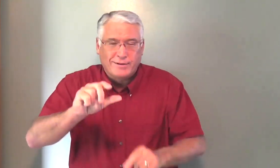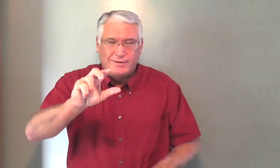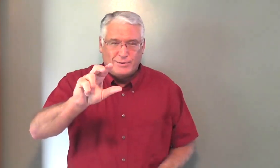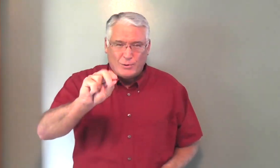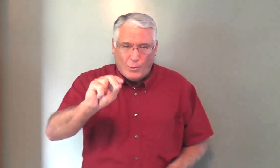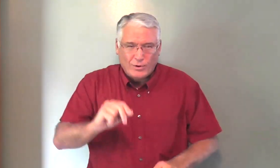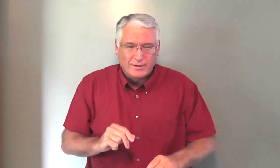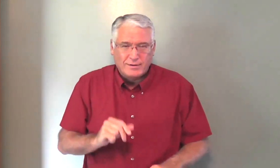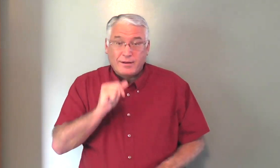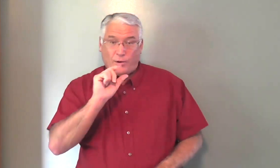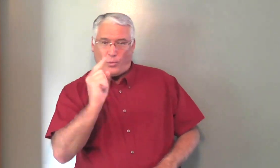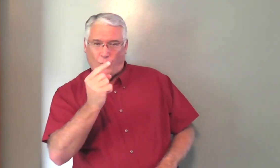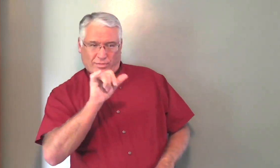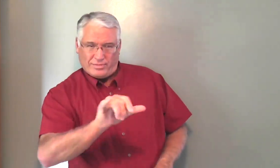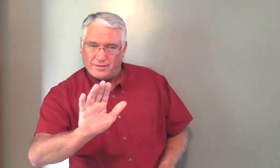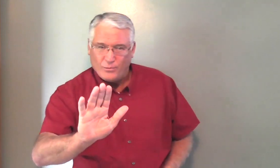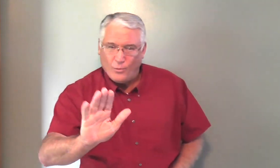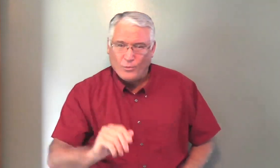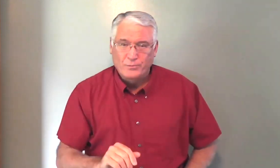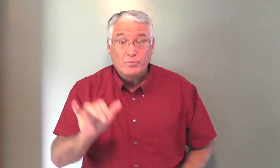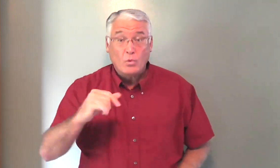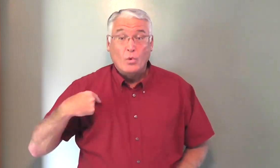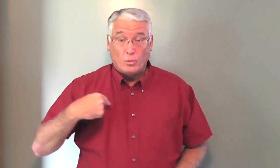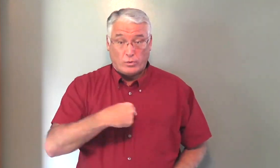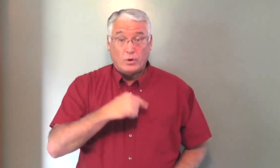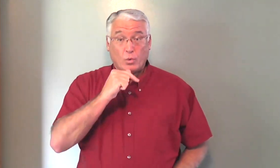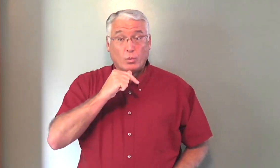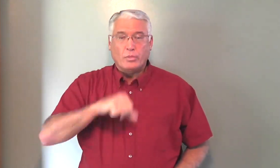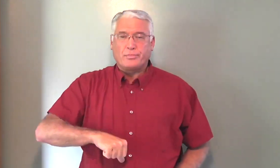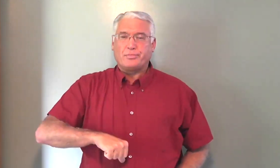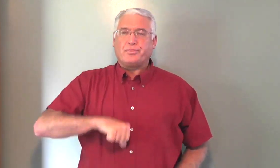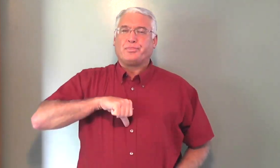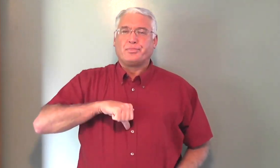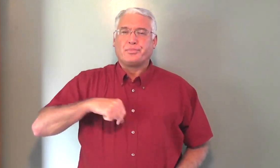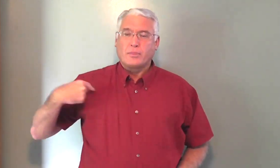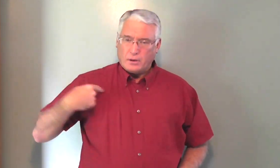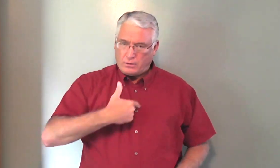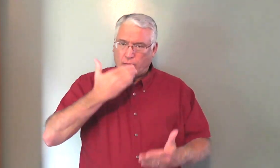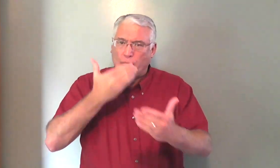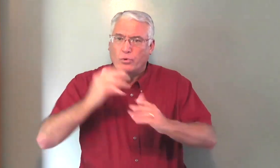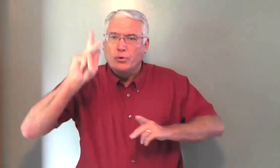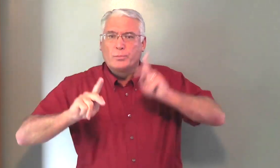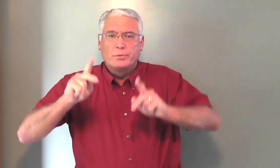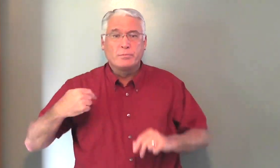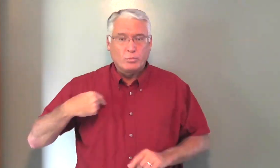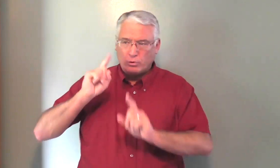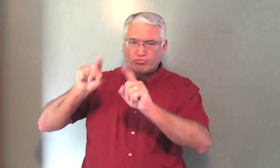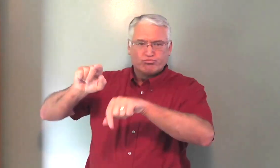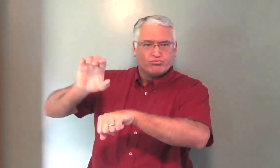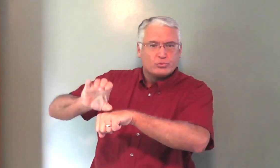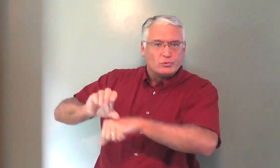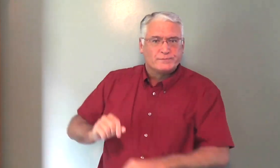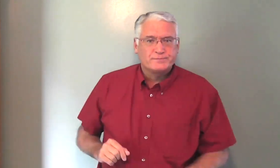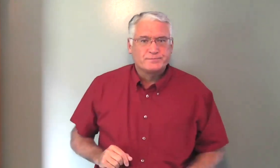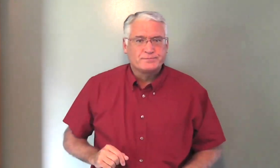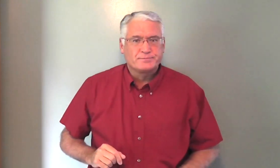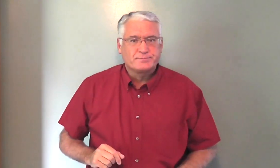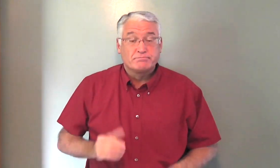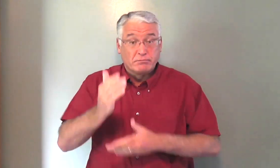using filthy language. That's not the only things there are, but some have lots of pride that they are good people. They attend